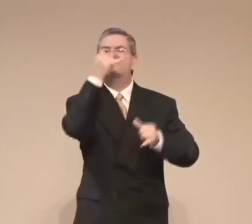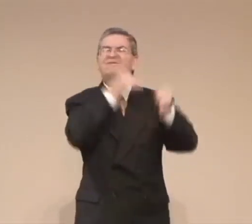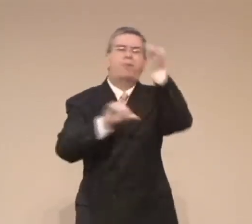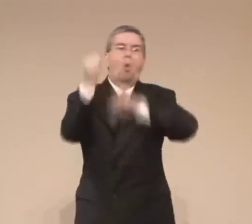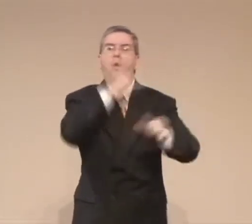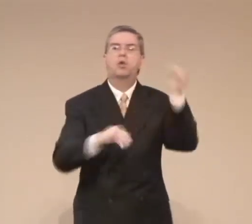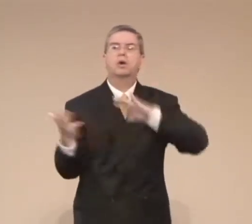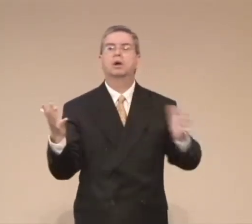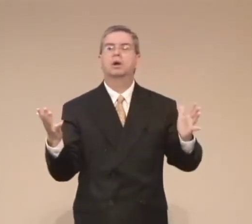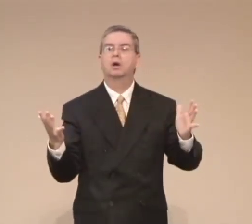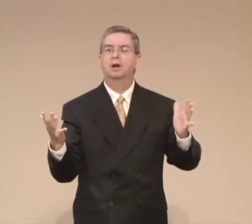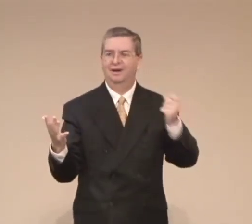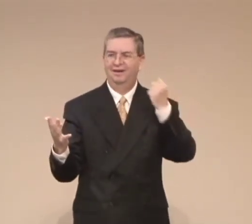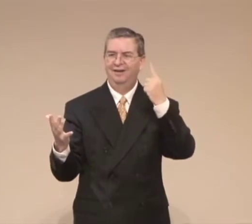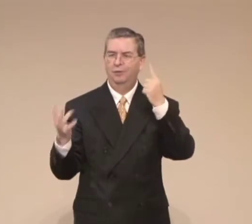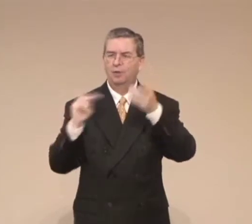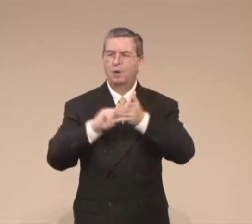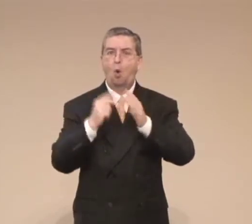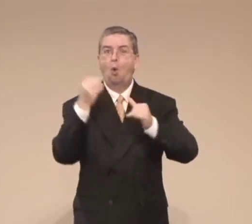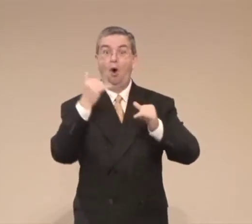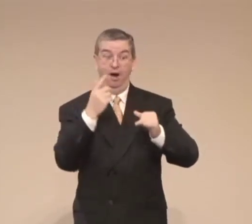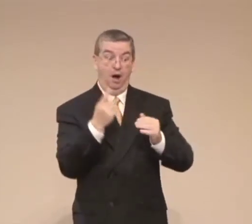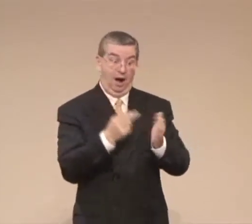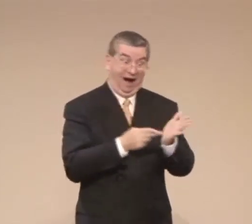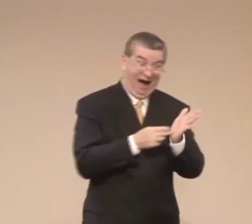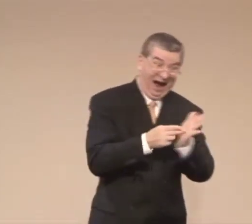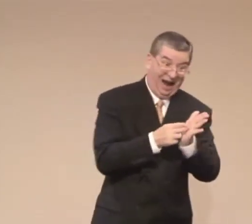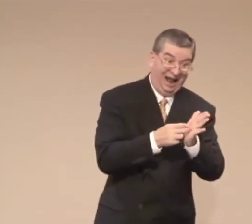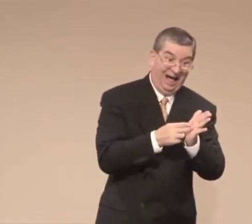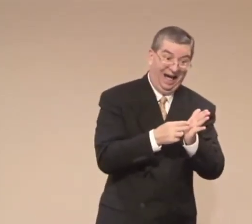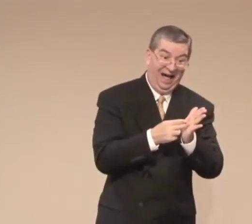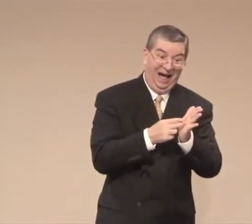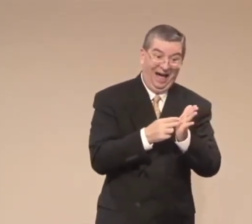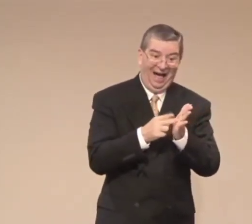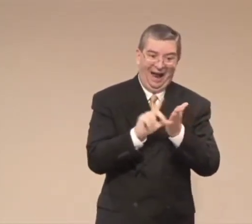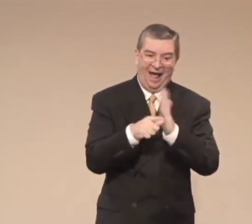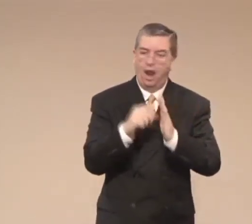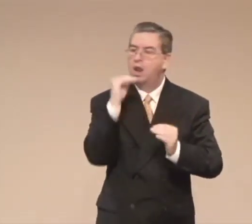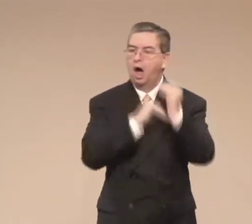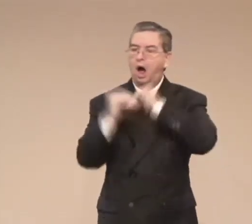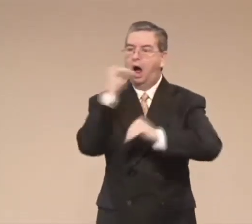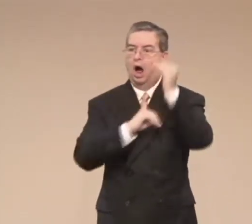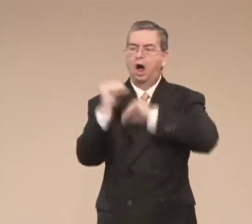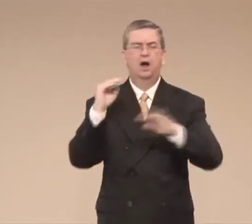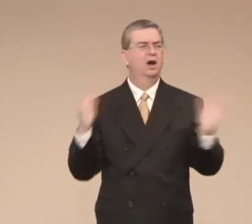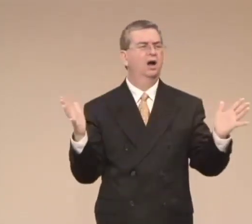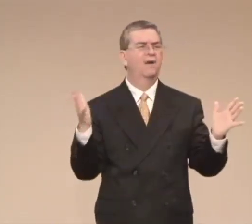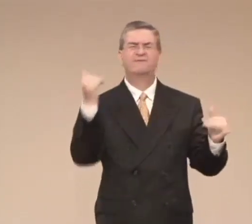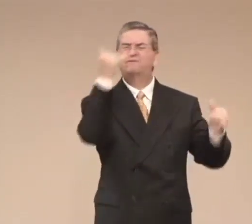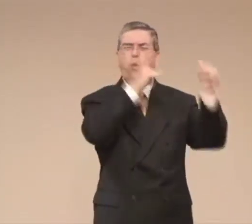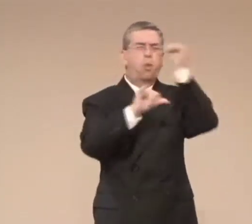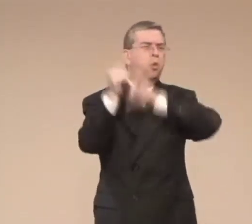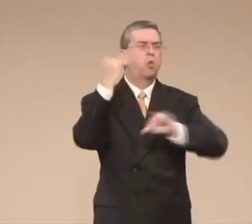it's a character building trait. and by being truthful,